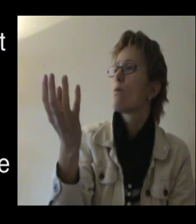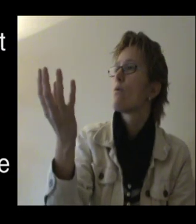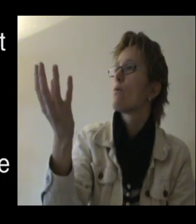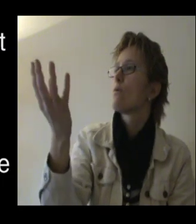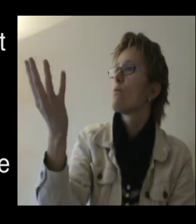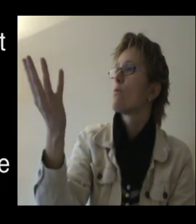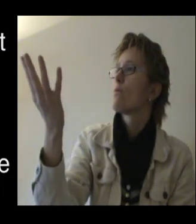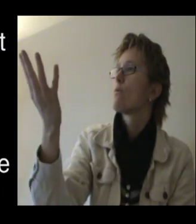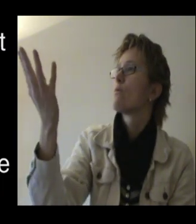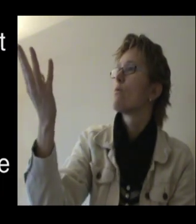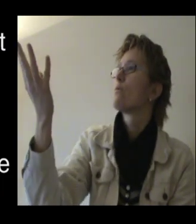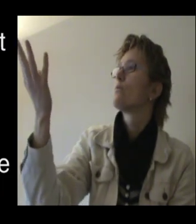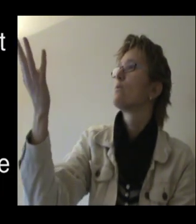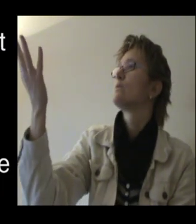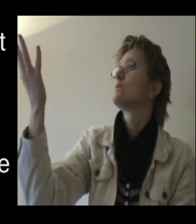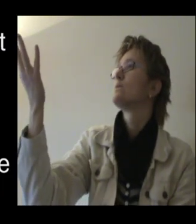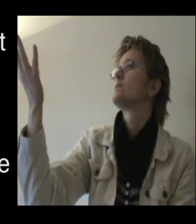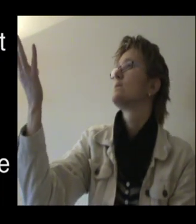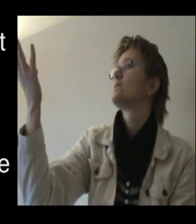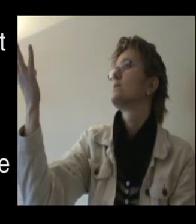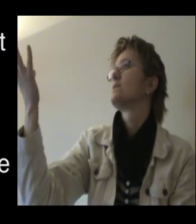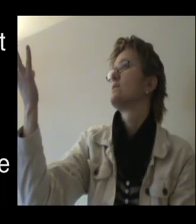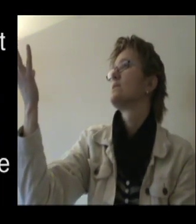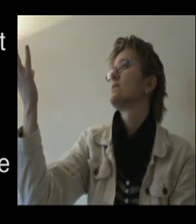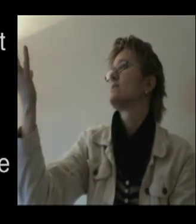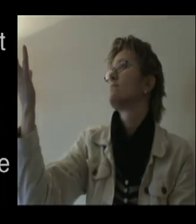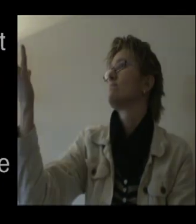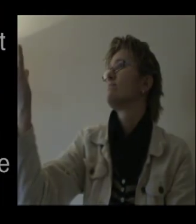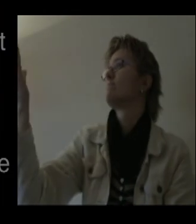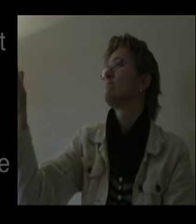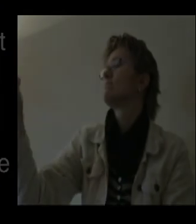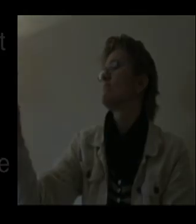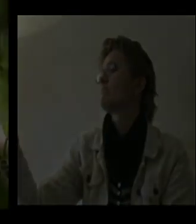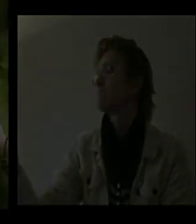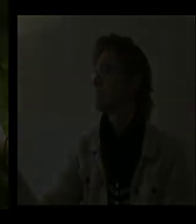long And the night been too long the Arlyvenant mean So, know